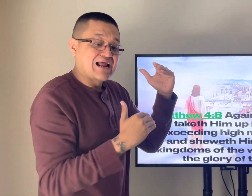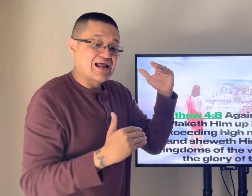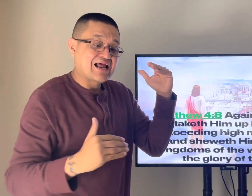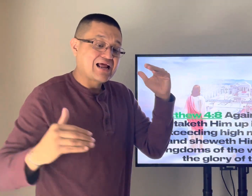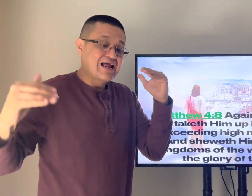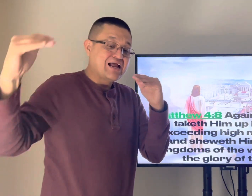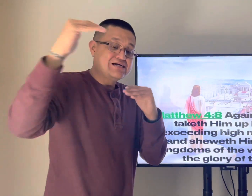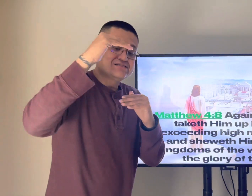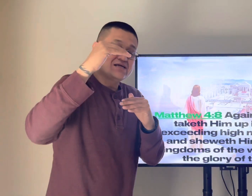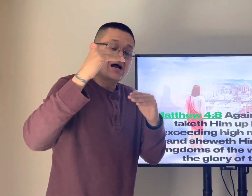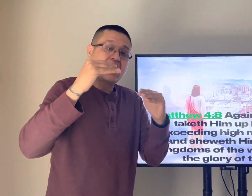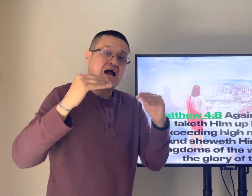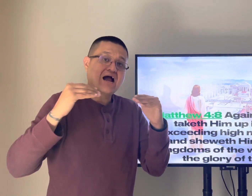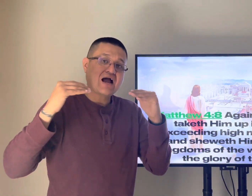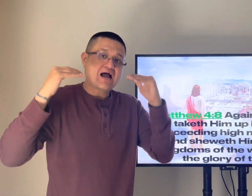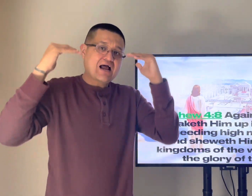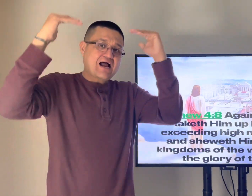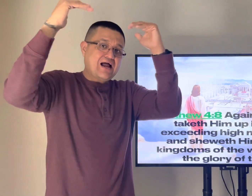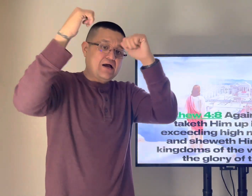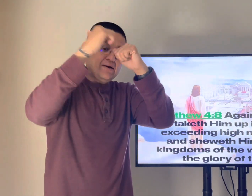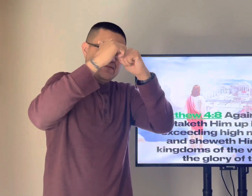matthew 4